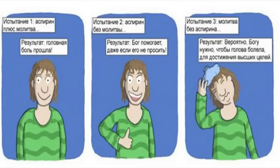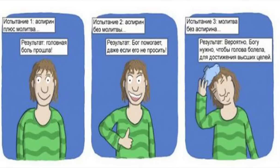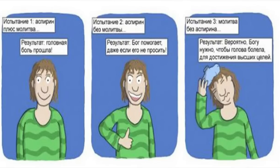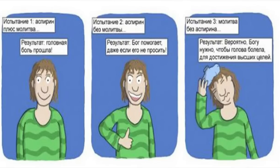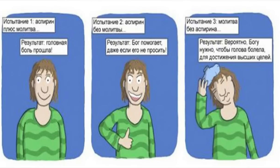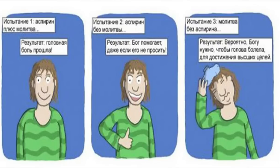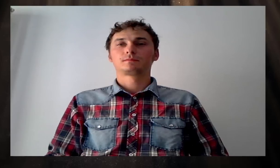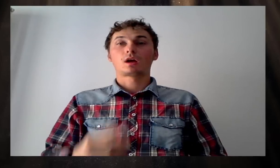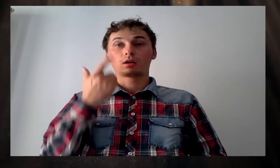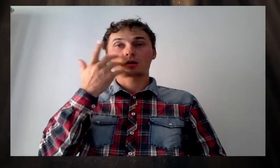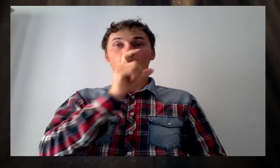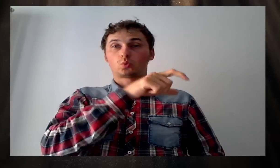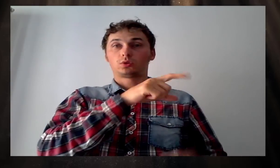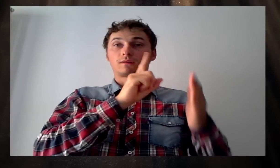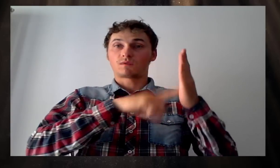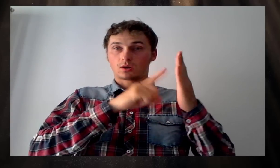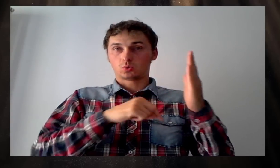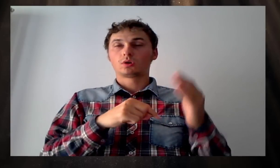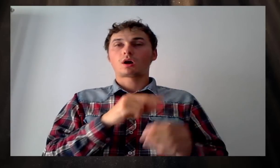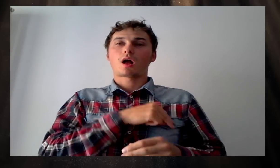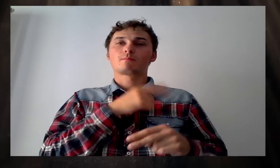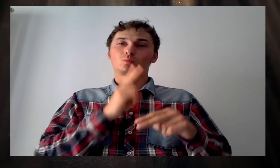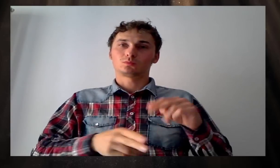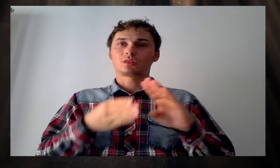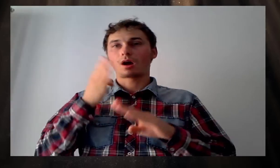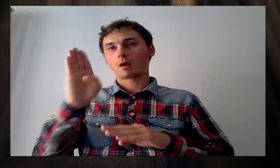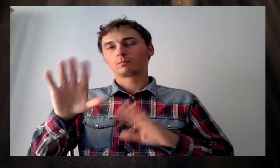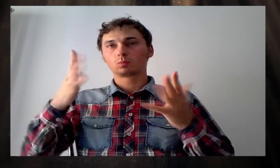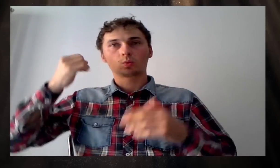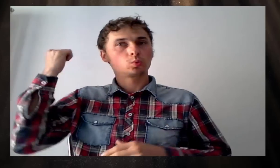this and don't have enough time